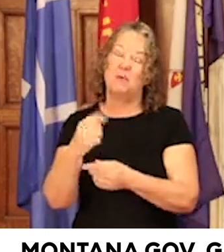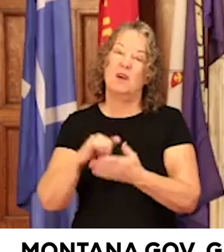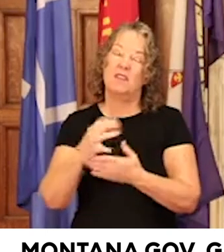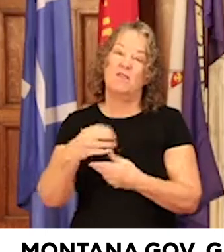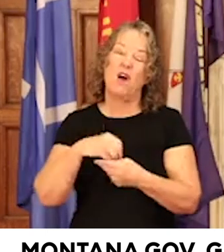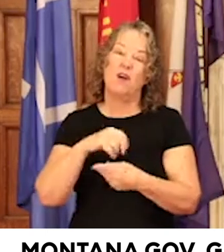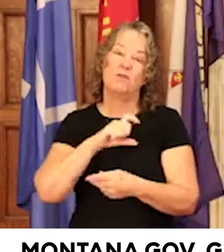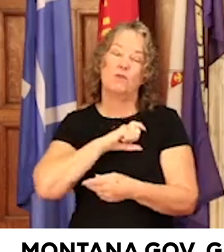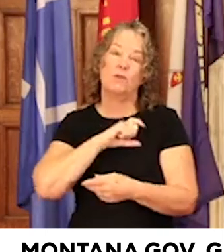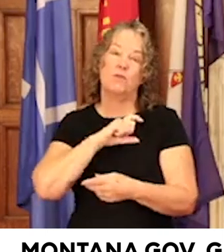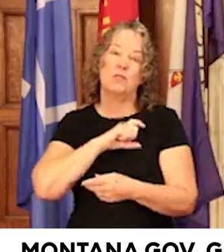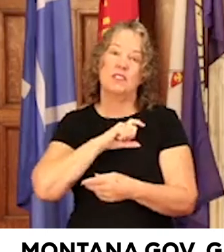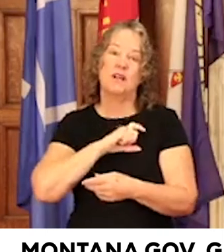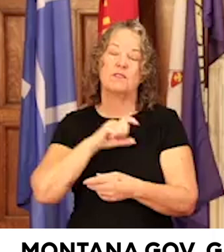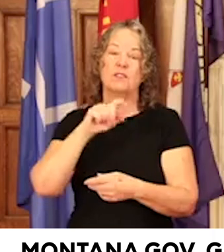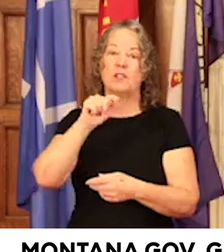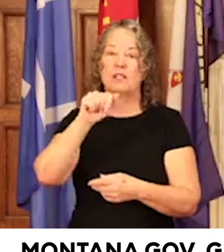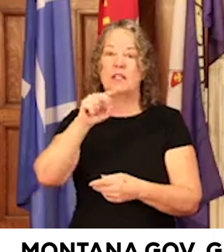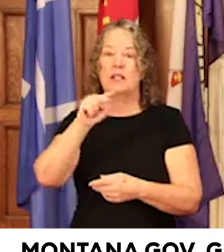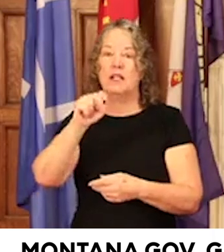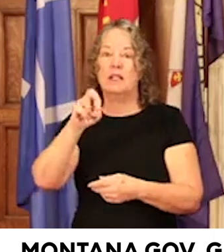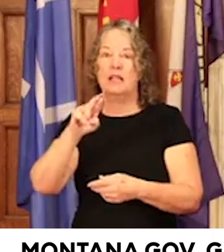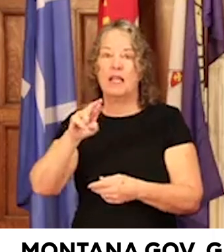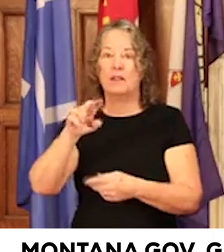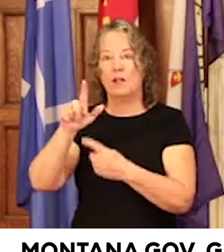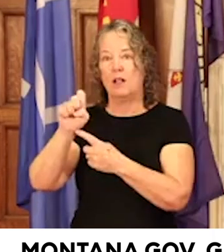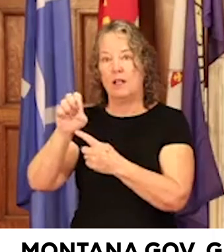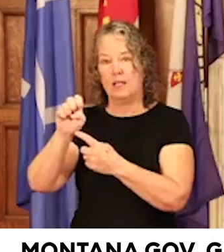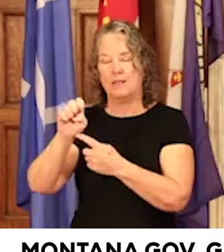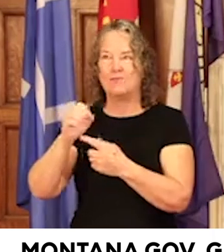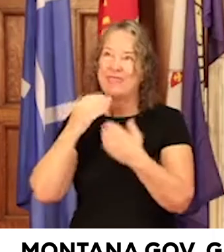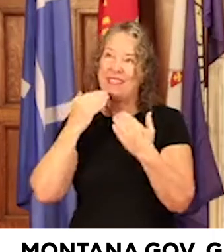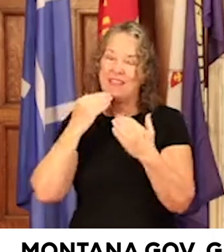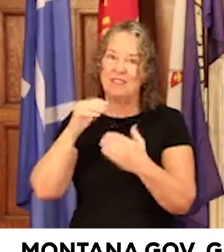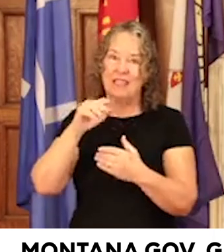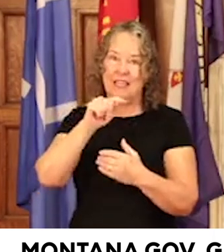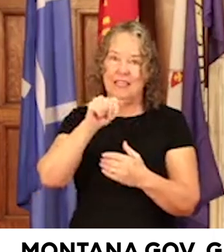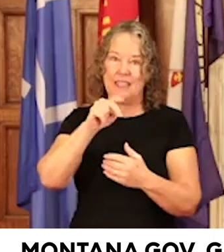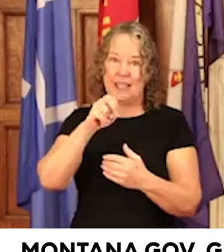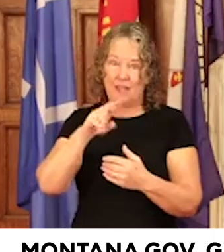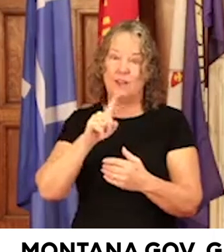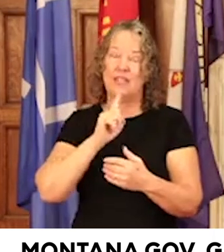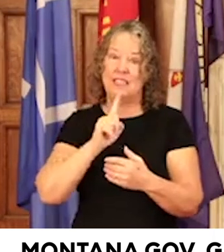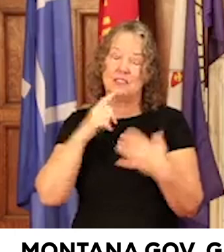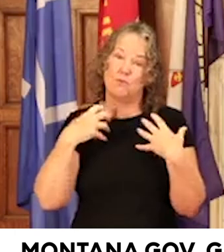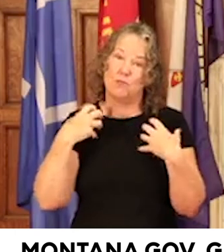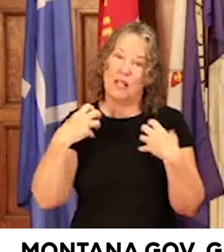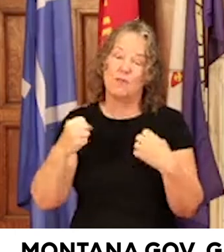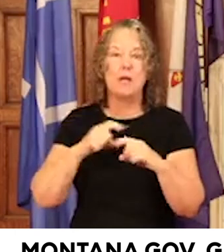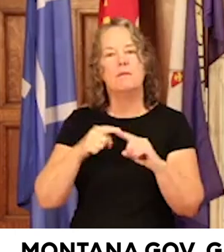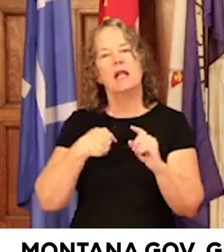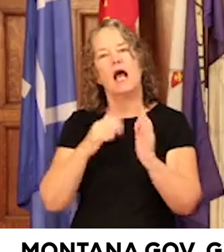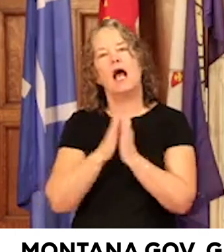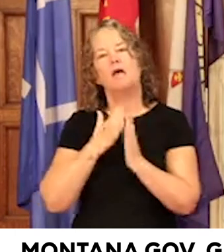Falls police officer Tanner Lee. Thankfully, Tanner is making a recovery, but I ask for everyone's